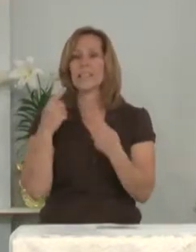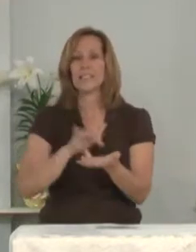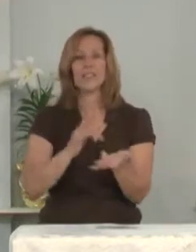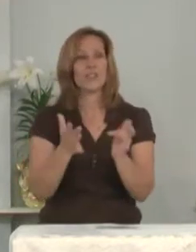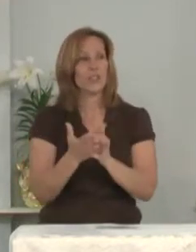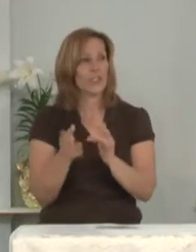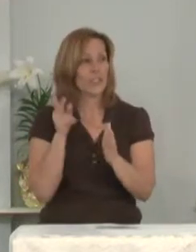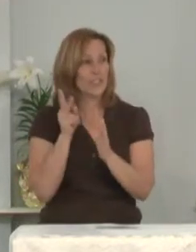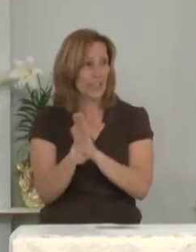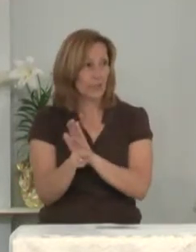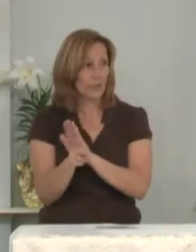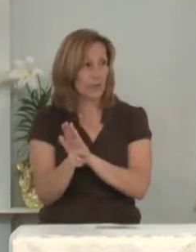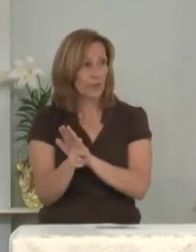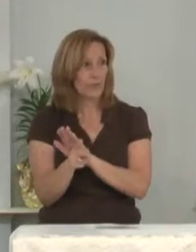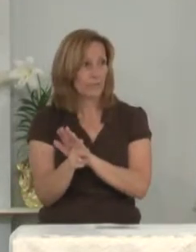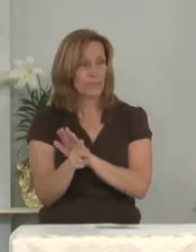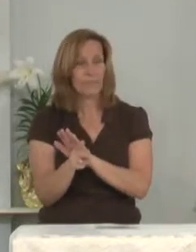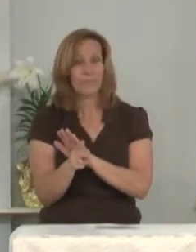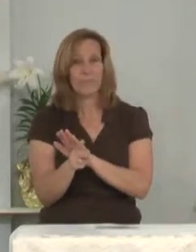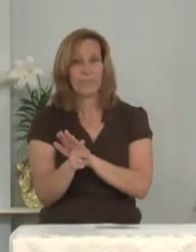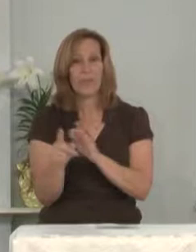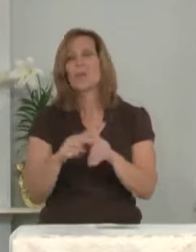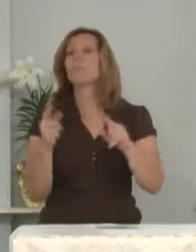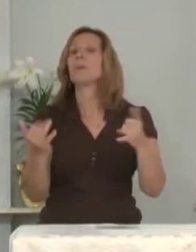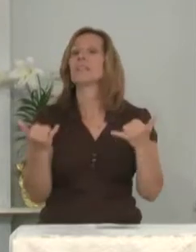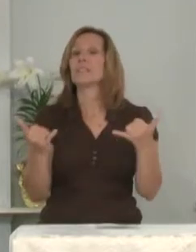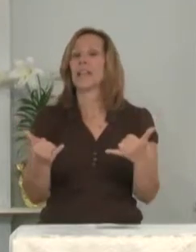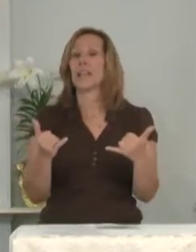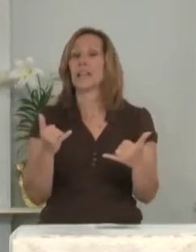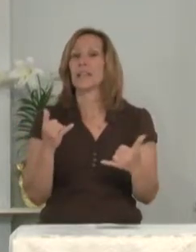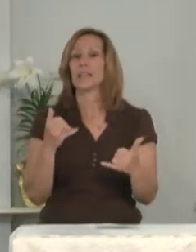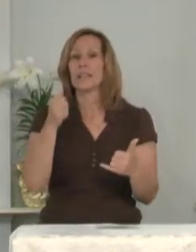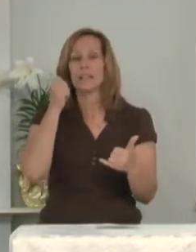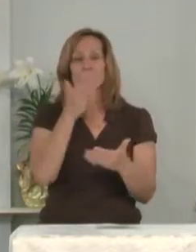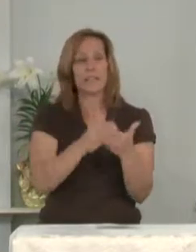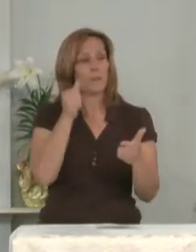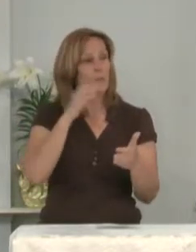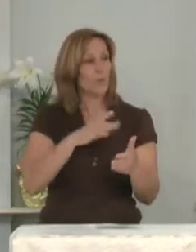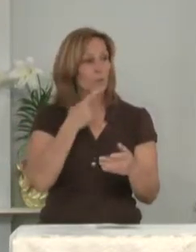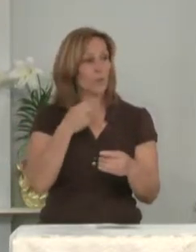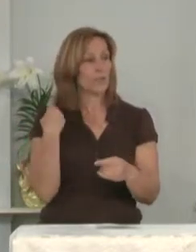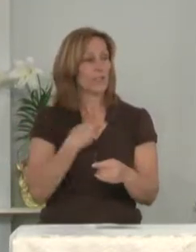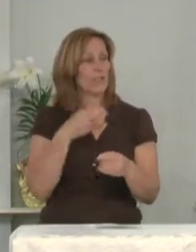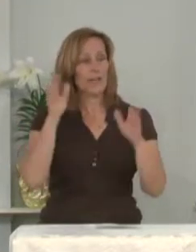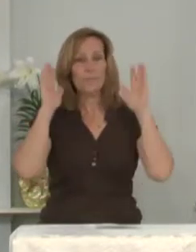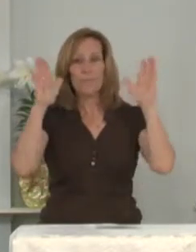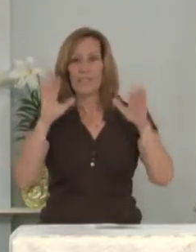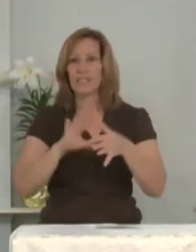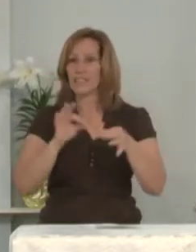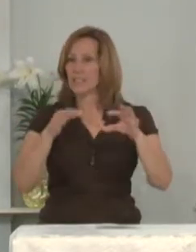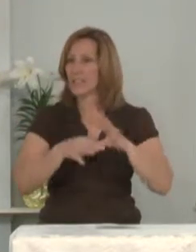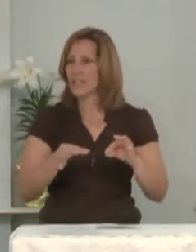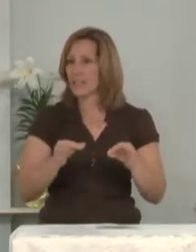Jesus was killed. But today some of our women told us an amazing thing.